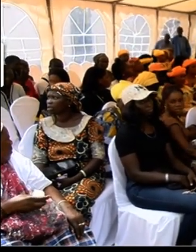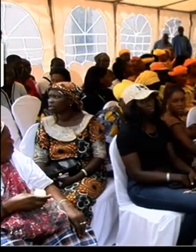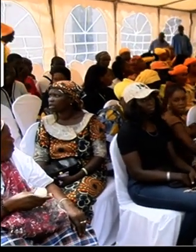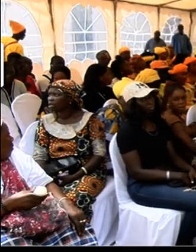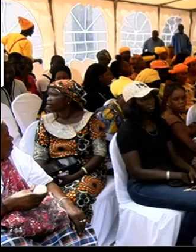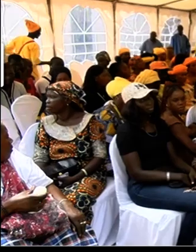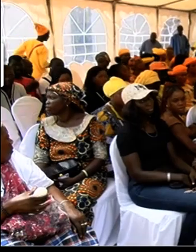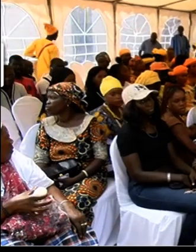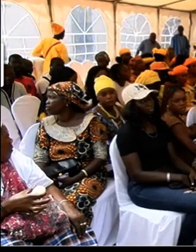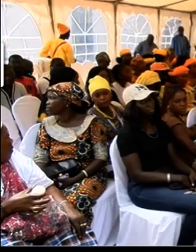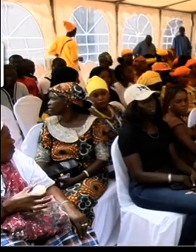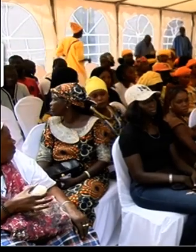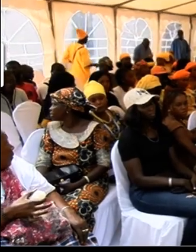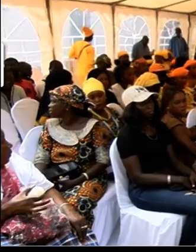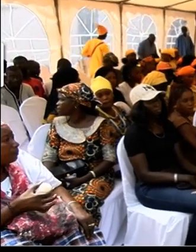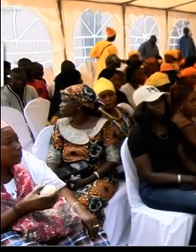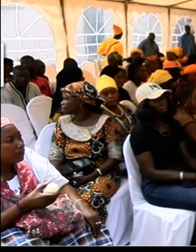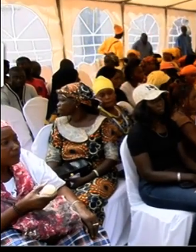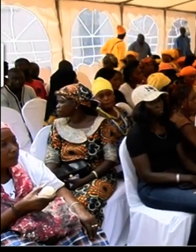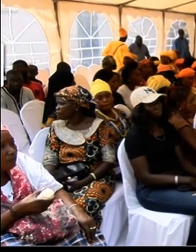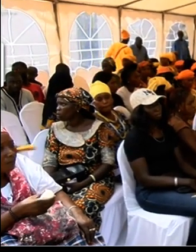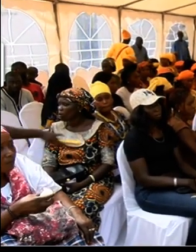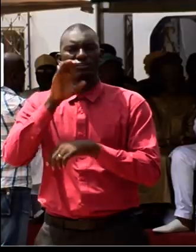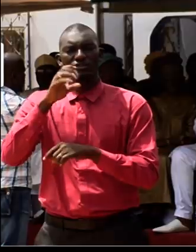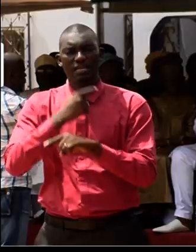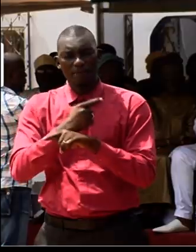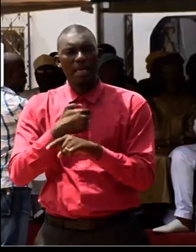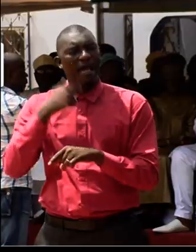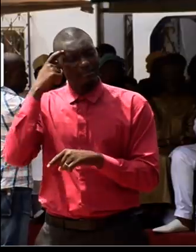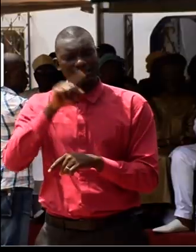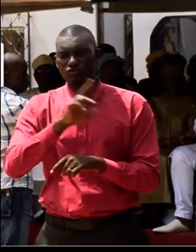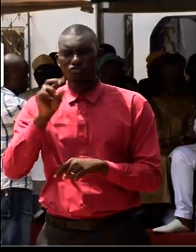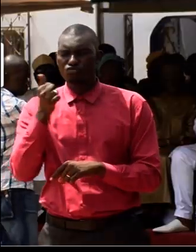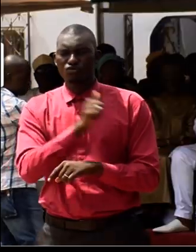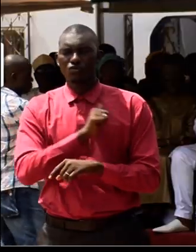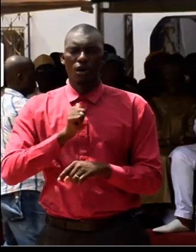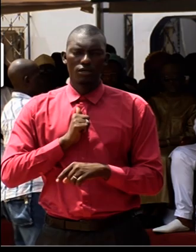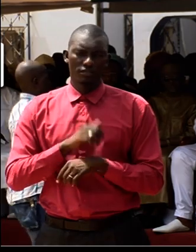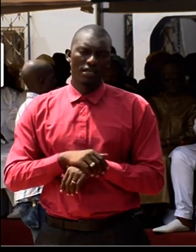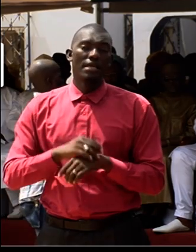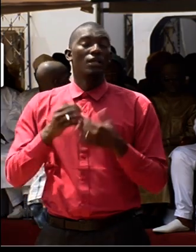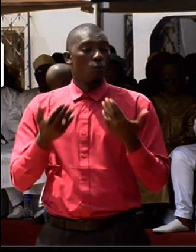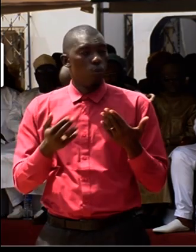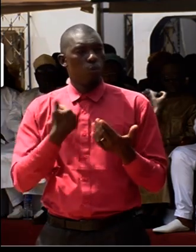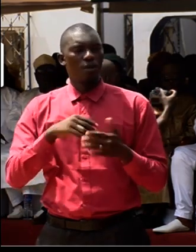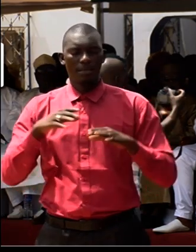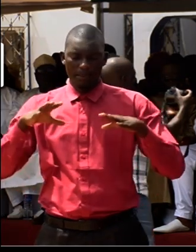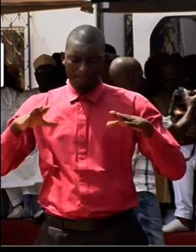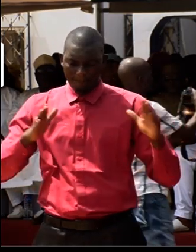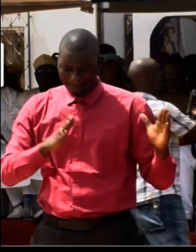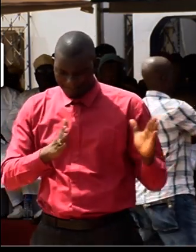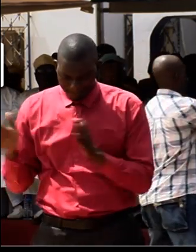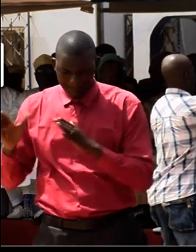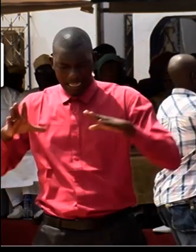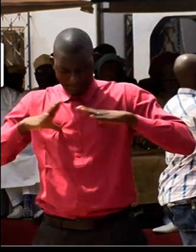and decentralization in this country. And I think this also is not a secret to any of us. So, as we said, for another